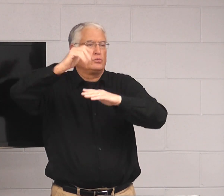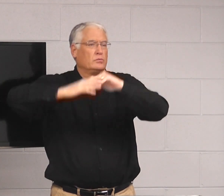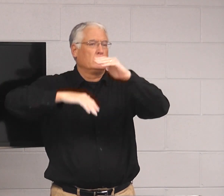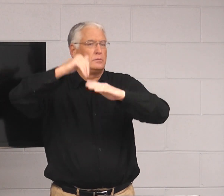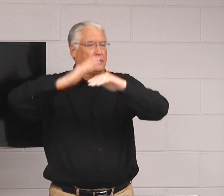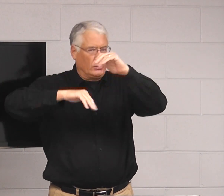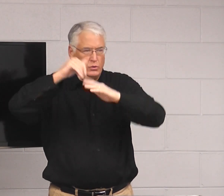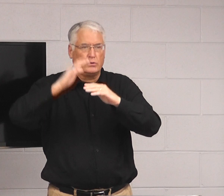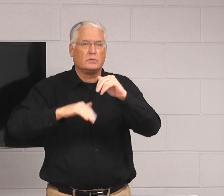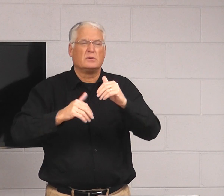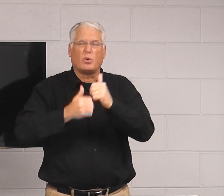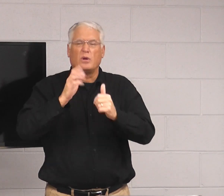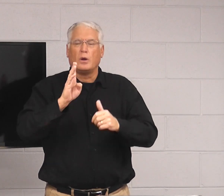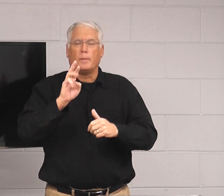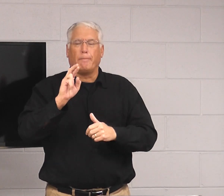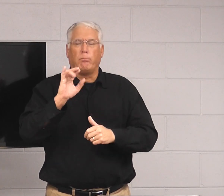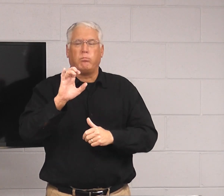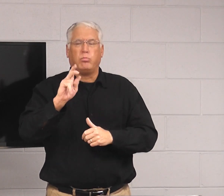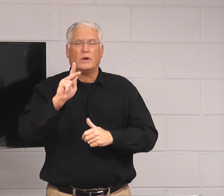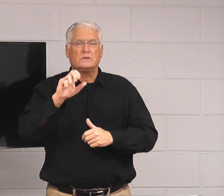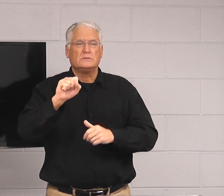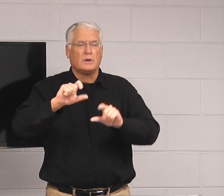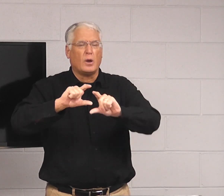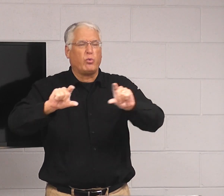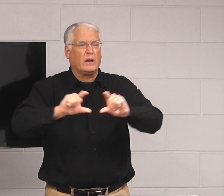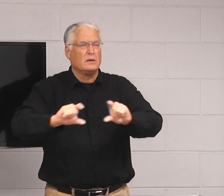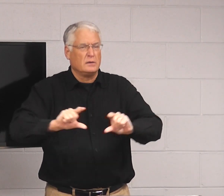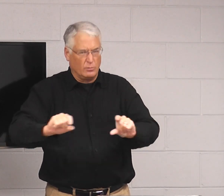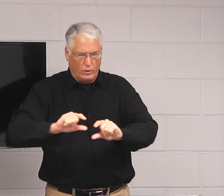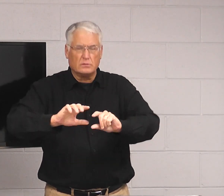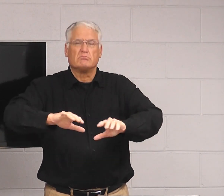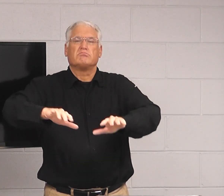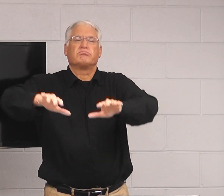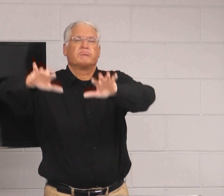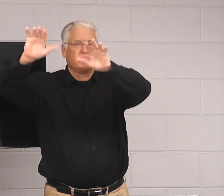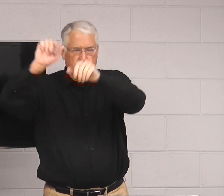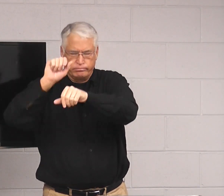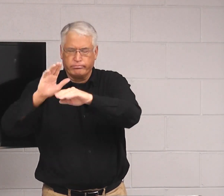And so, we were building. It's like brick. We're doing masonry work.